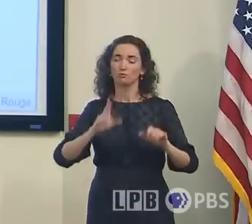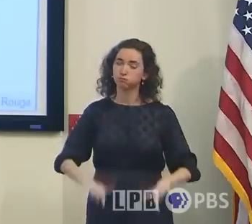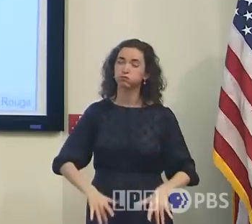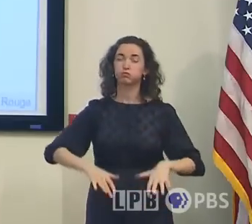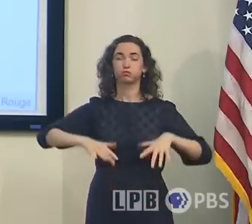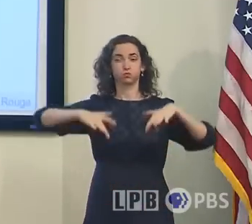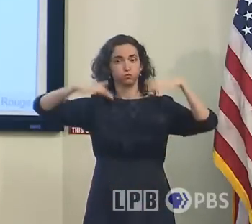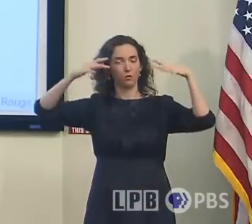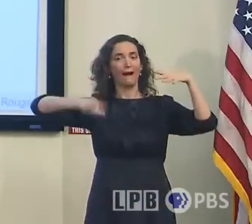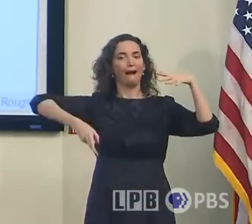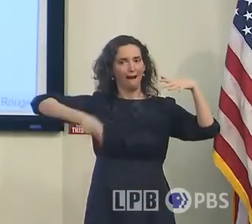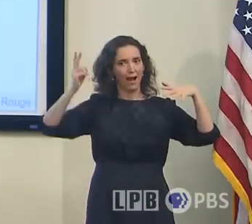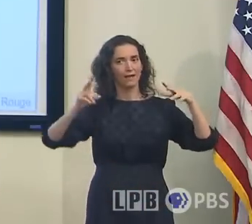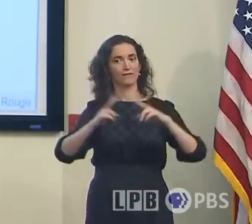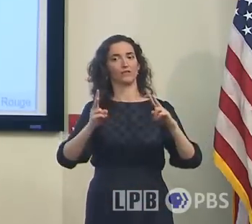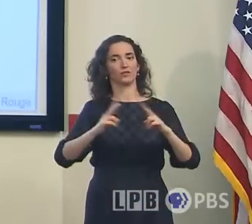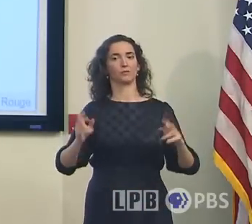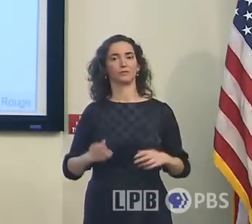to occur.